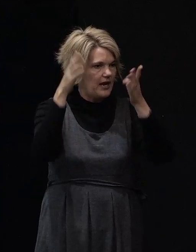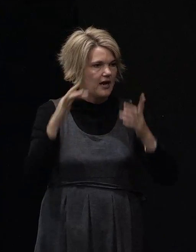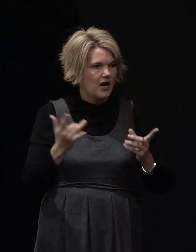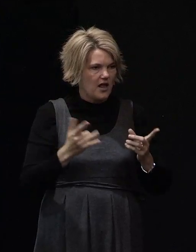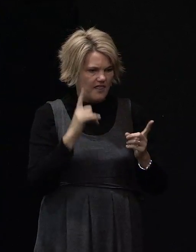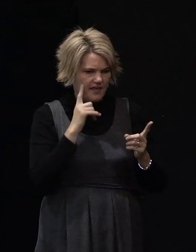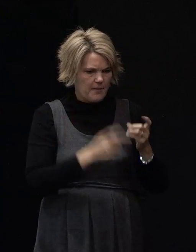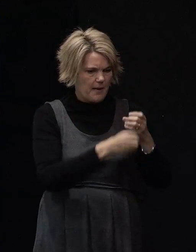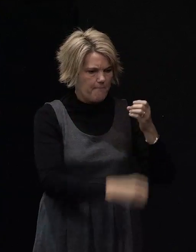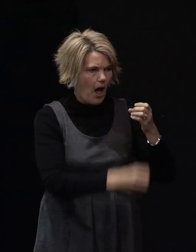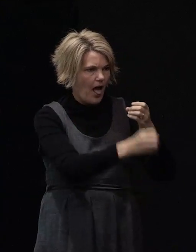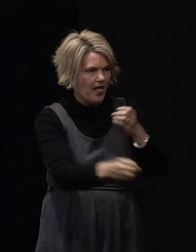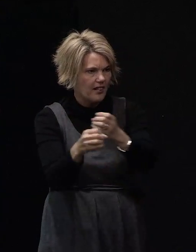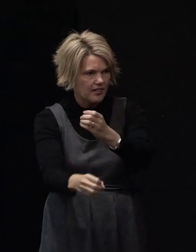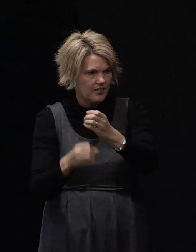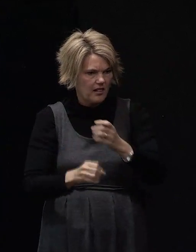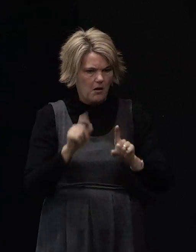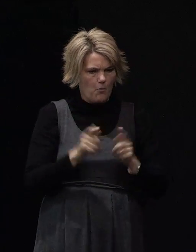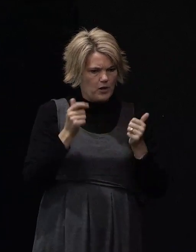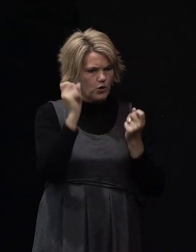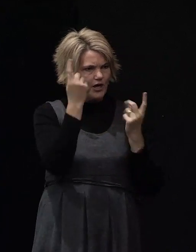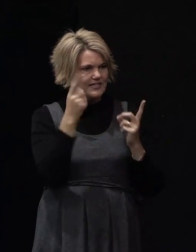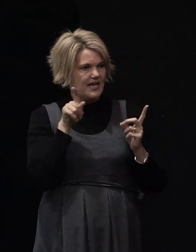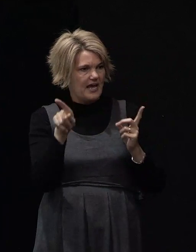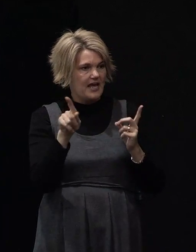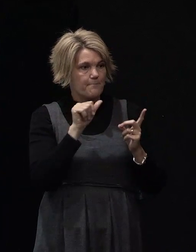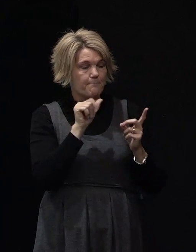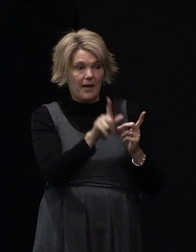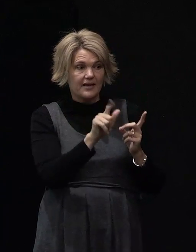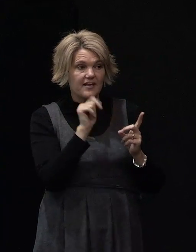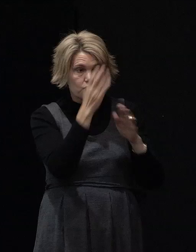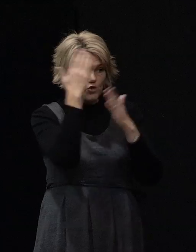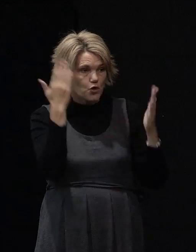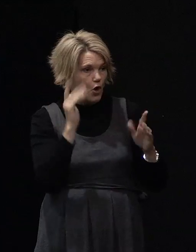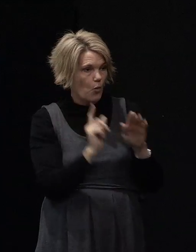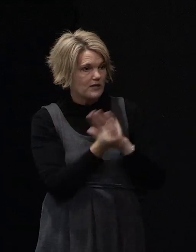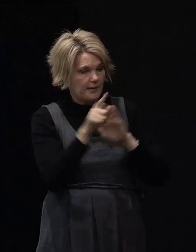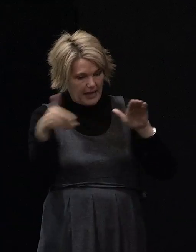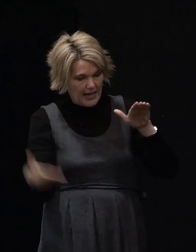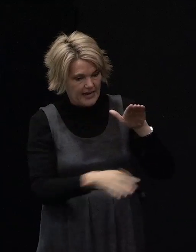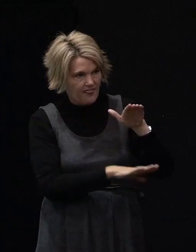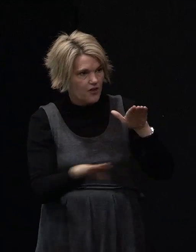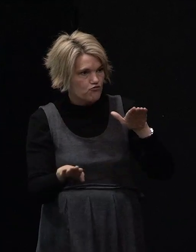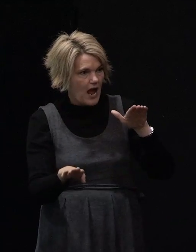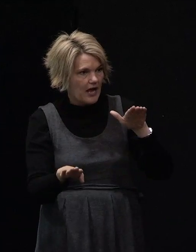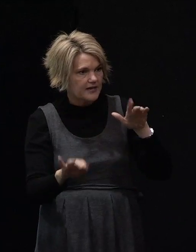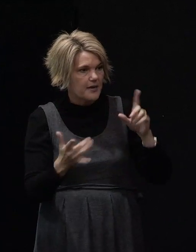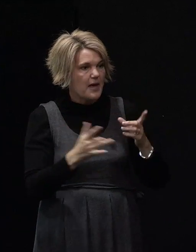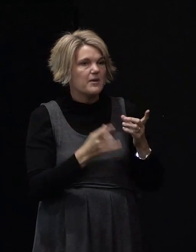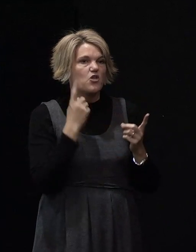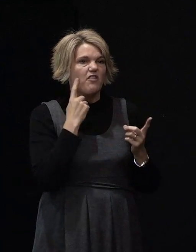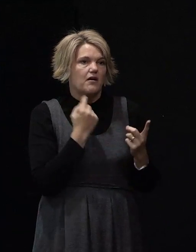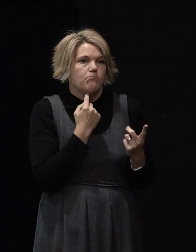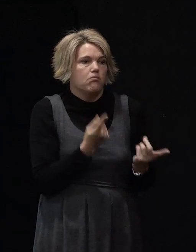piled solution might be a good idea. Well if you don't know what's underneath in the ground you might put some piles down maybe 20